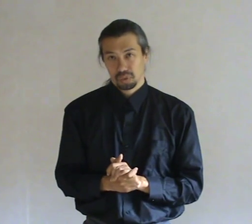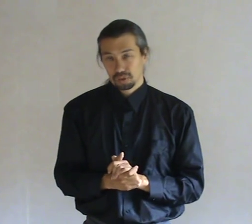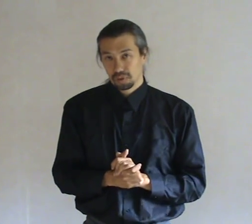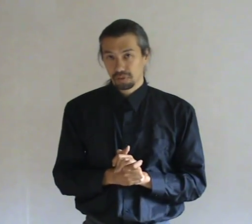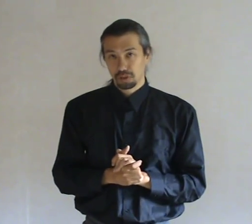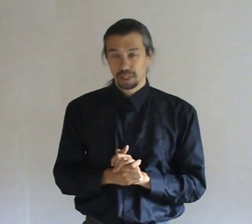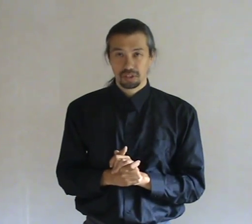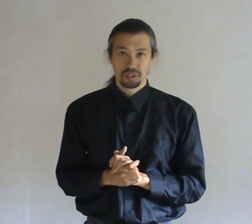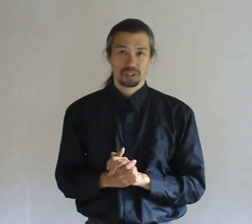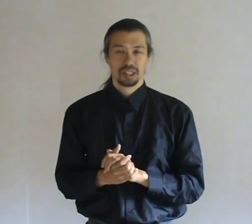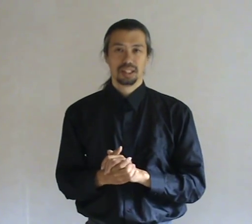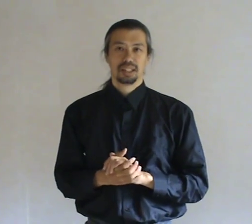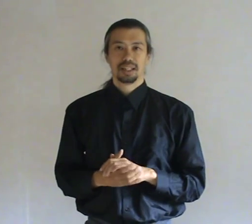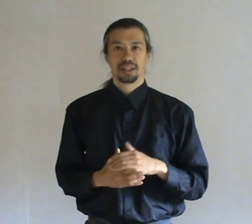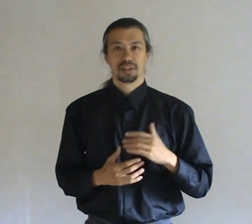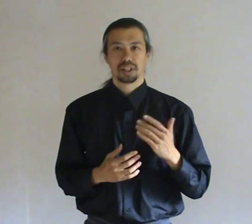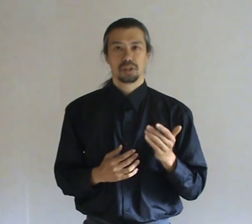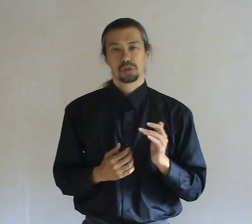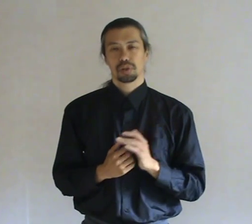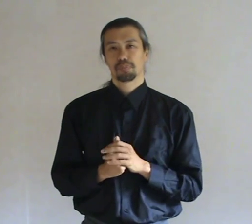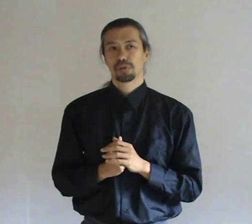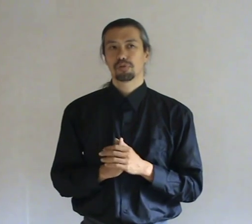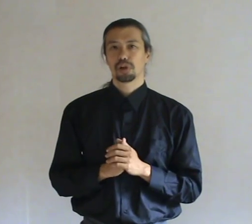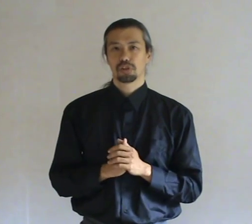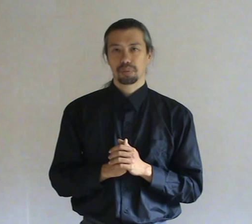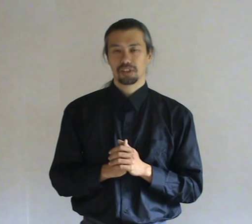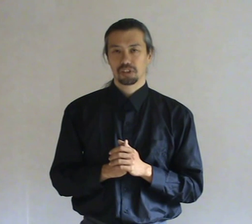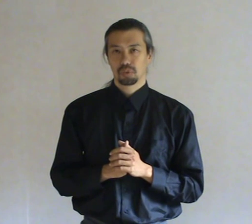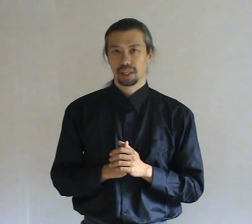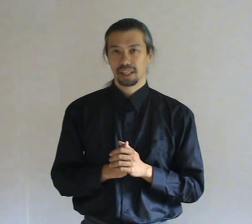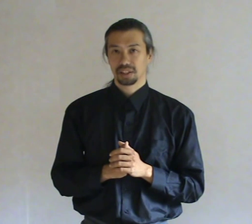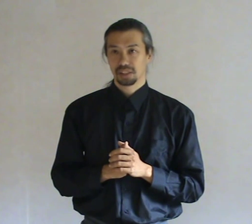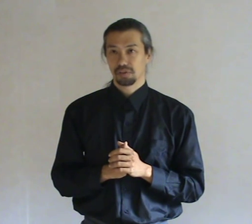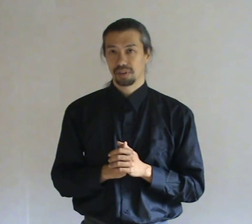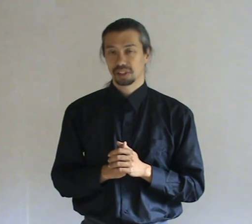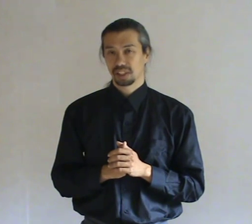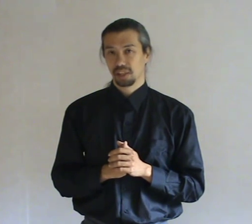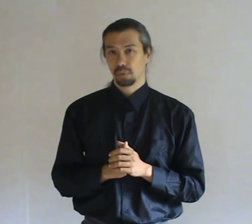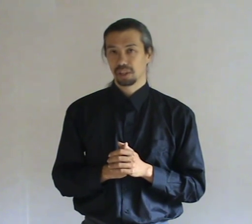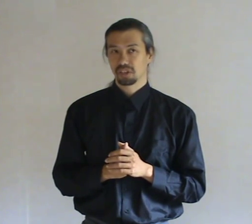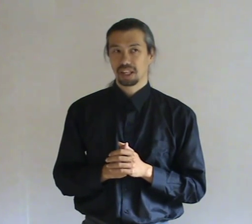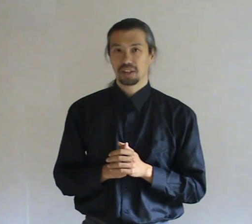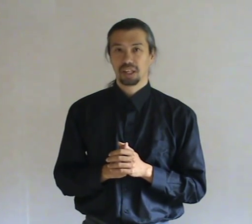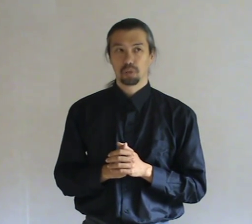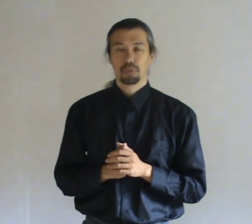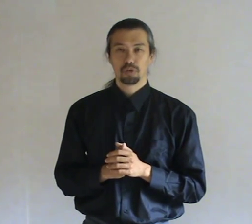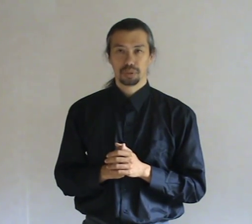Lots of different spaces. And they usually. Prefer spaces. Where the energy. very stale. Where there's. Little movement.